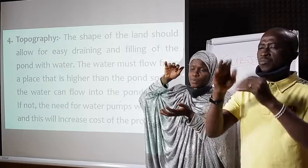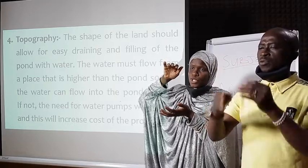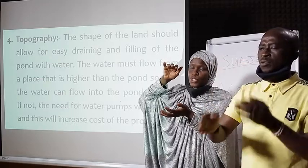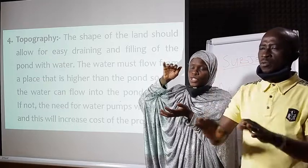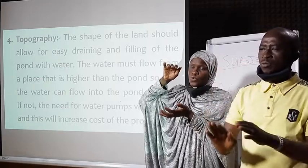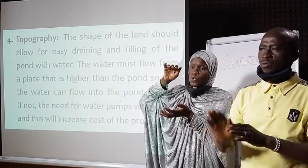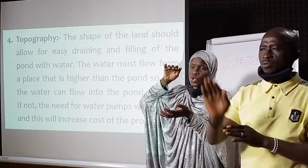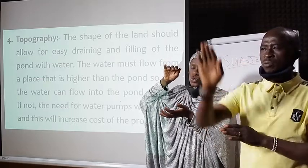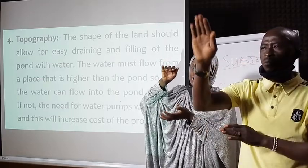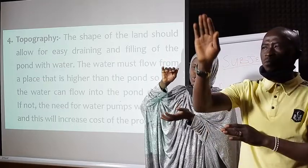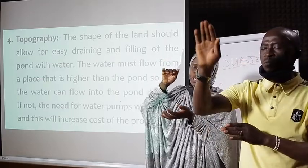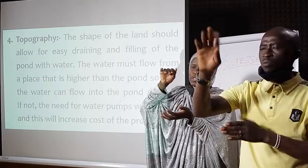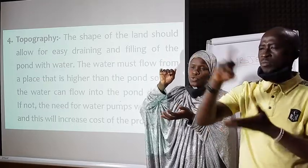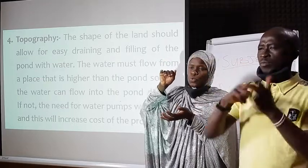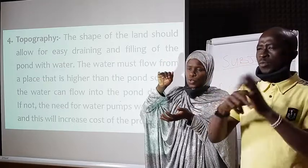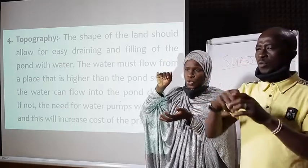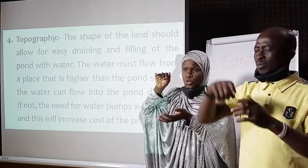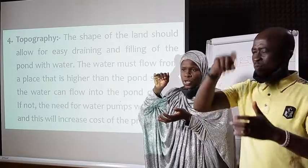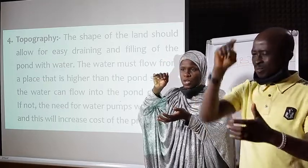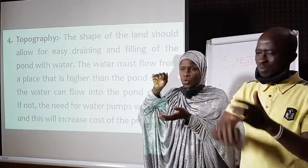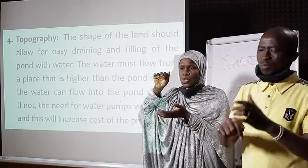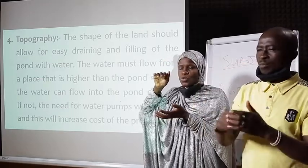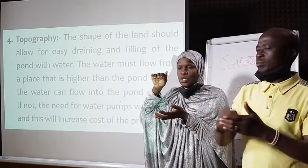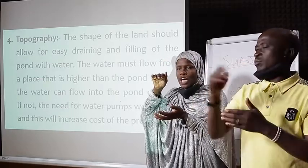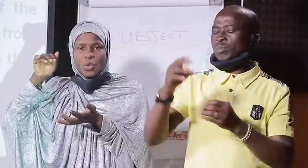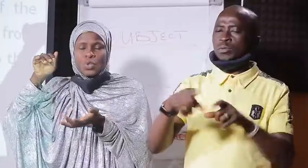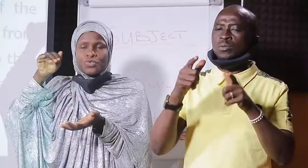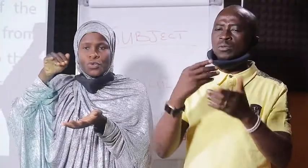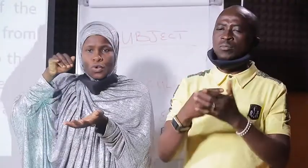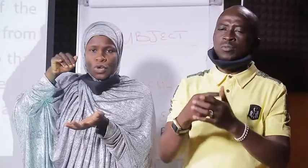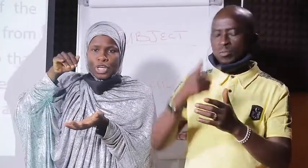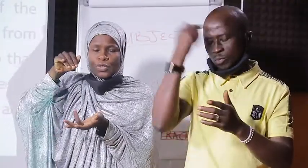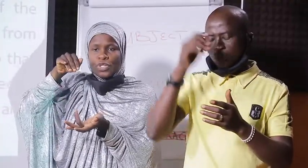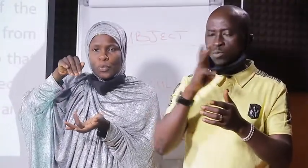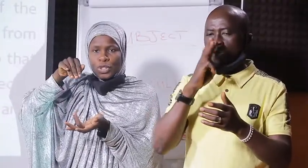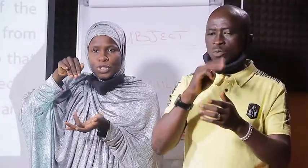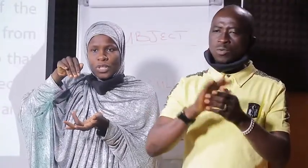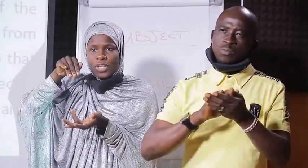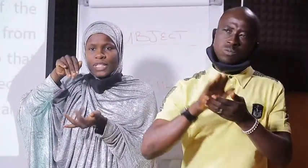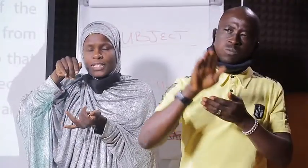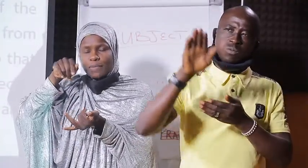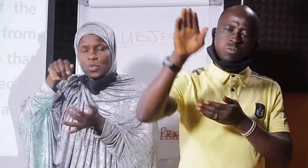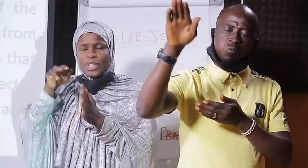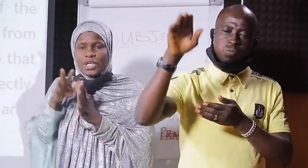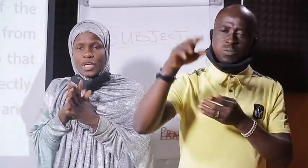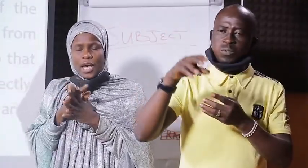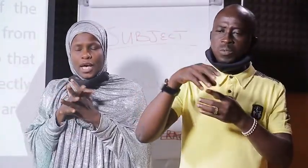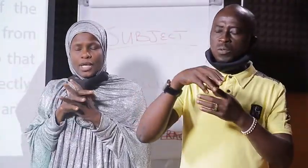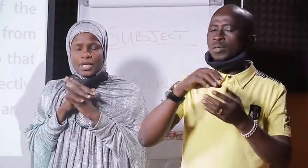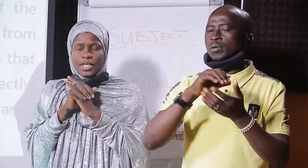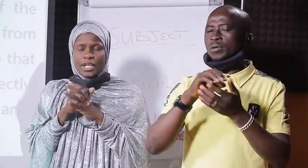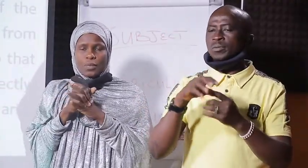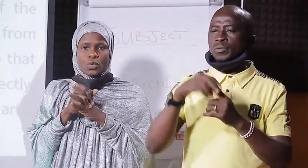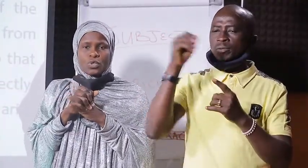that means it will cost or it will increase your production because the water will not flow into the pond except with the